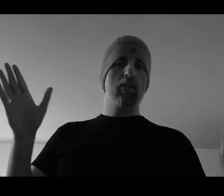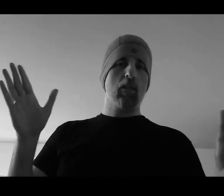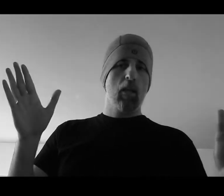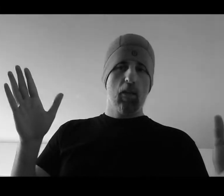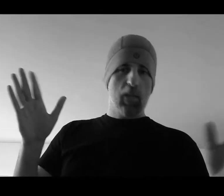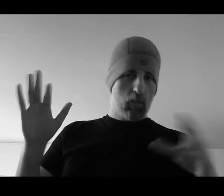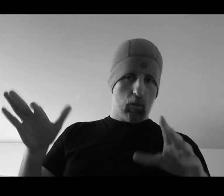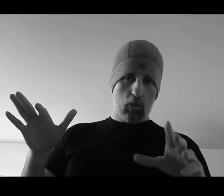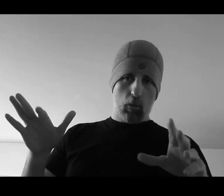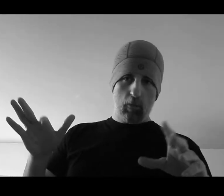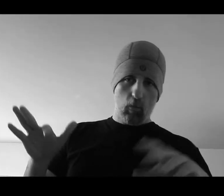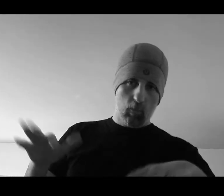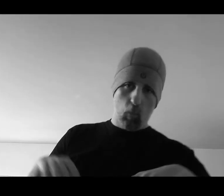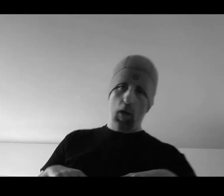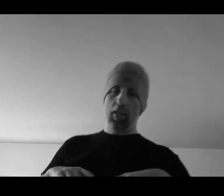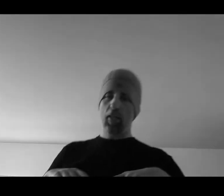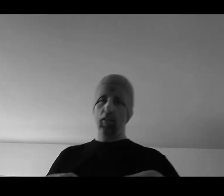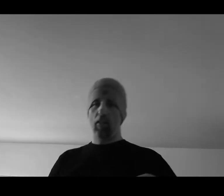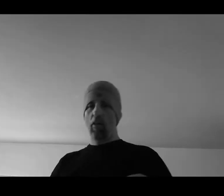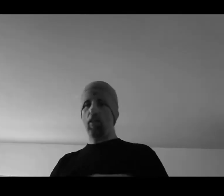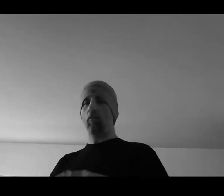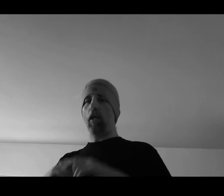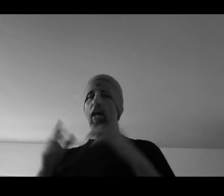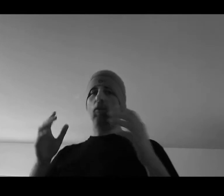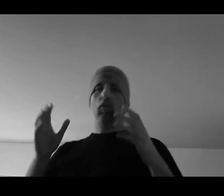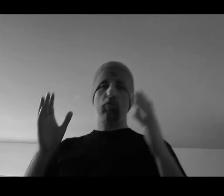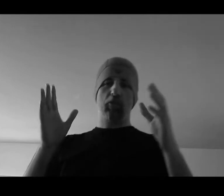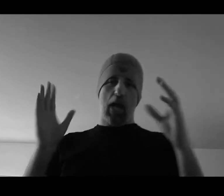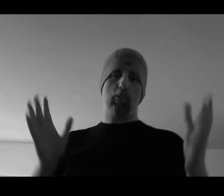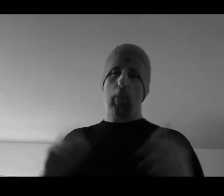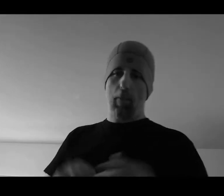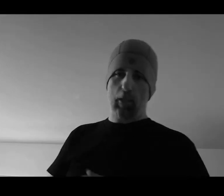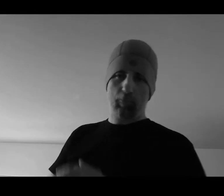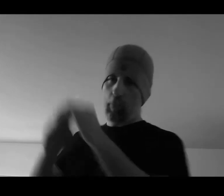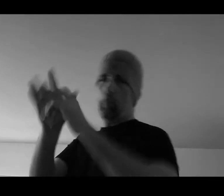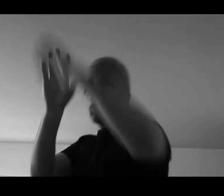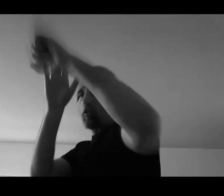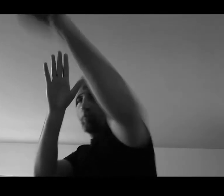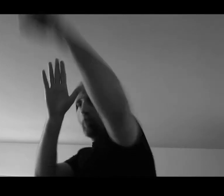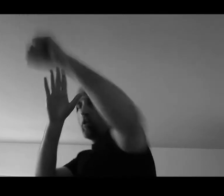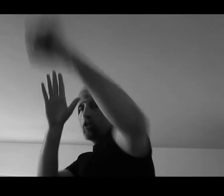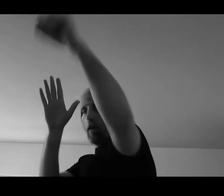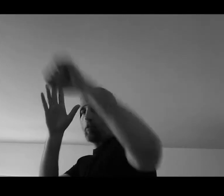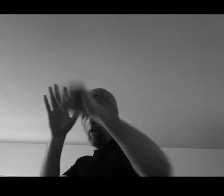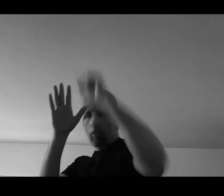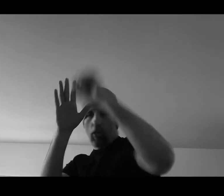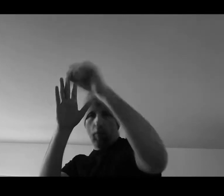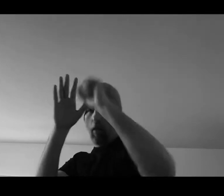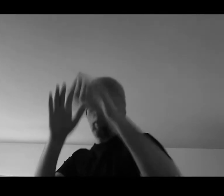that you can do it. One is think right now of jab spamming. People just jab spamming, jab spamming.